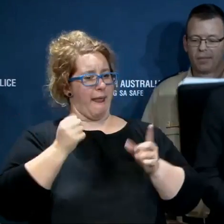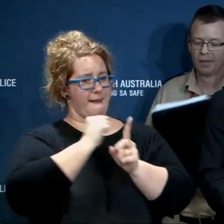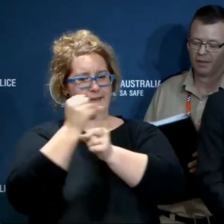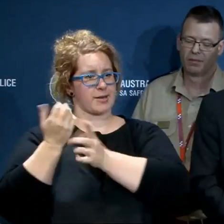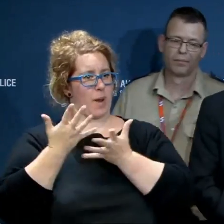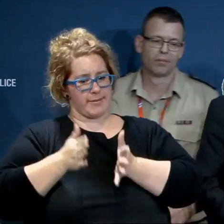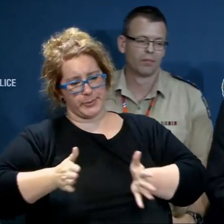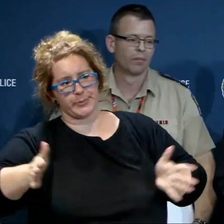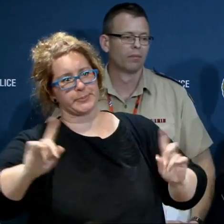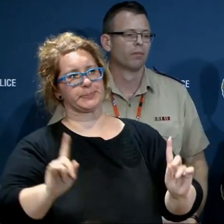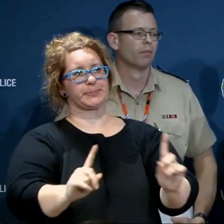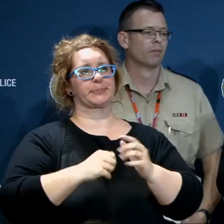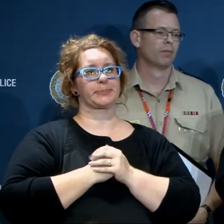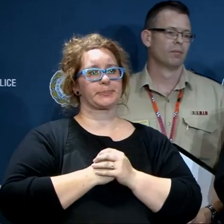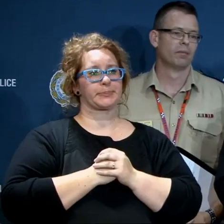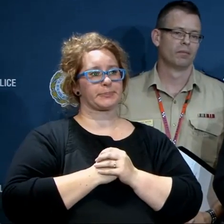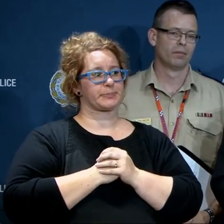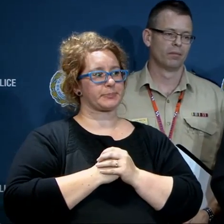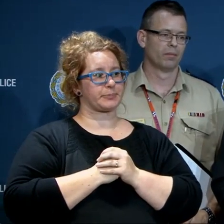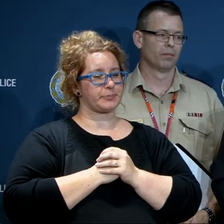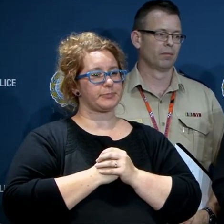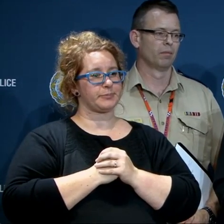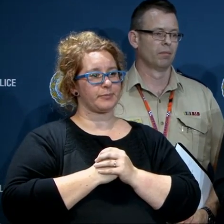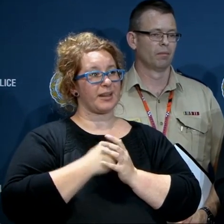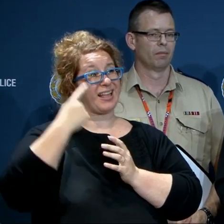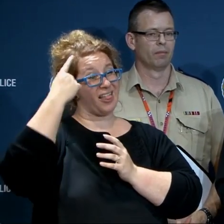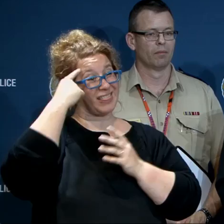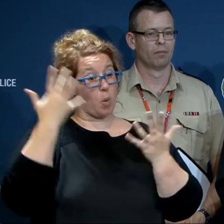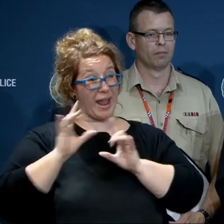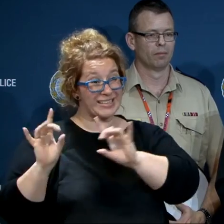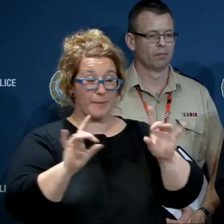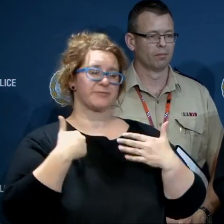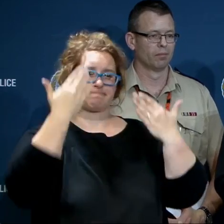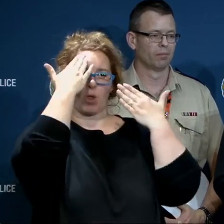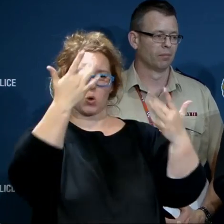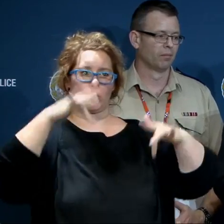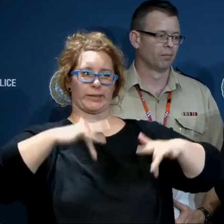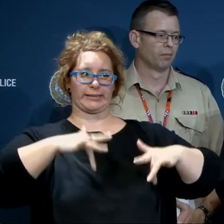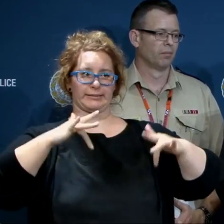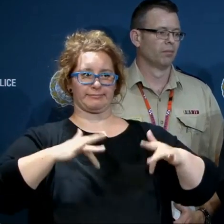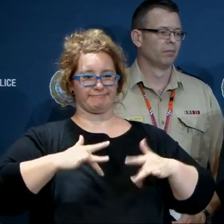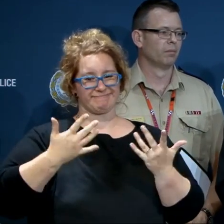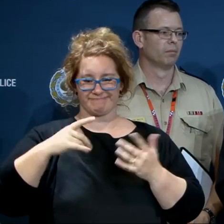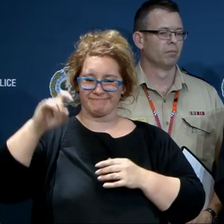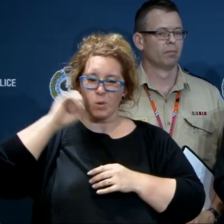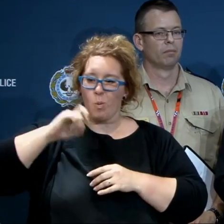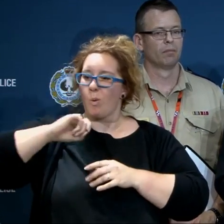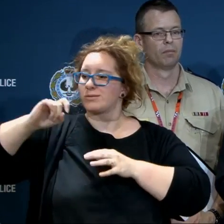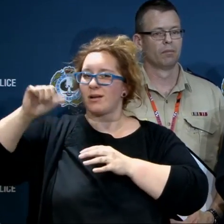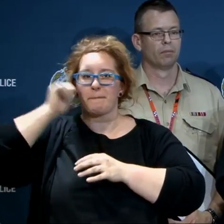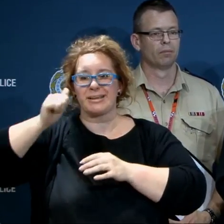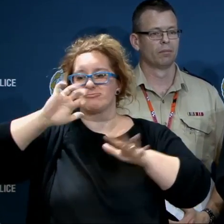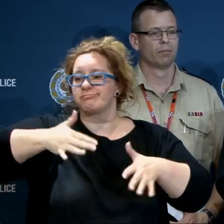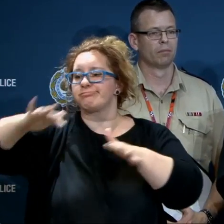The potential width of the damage path is probably a little bit difficult. Across waters it will be of the order of perhaps 100